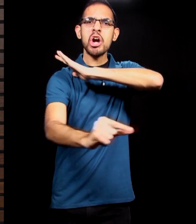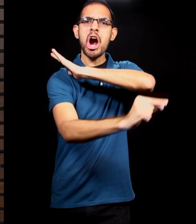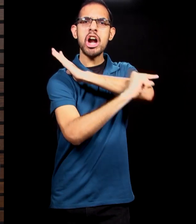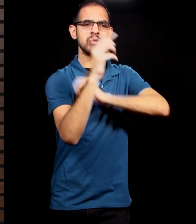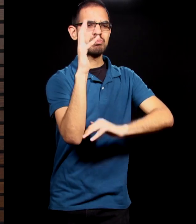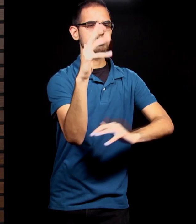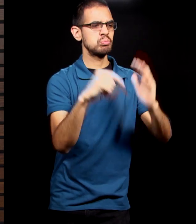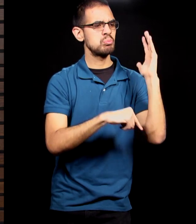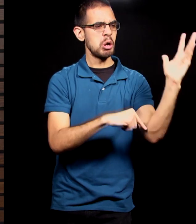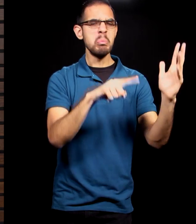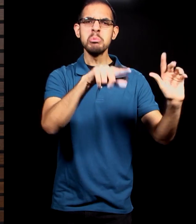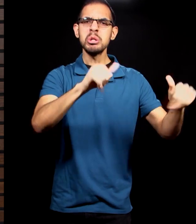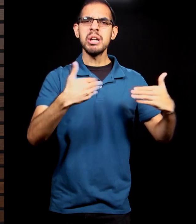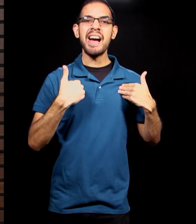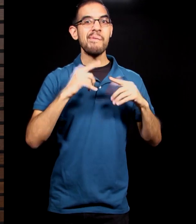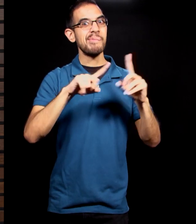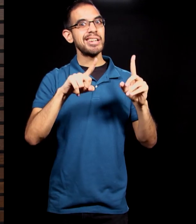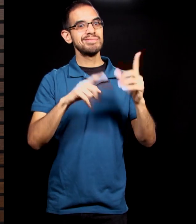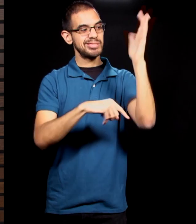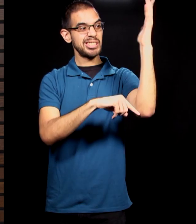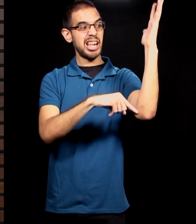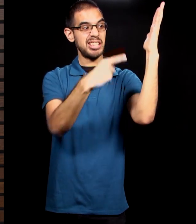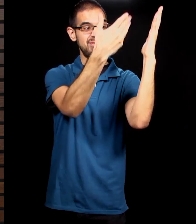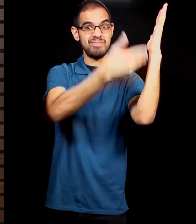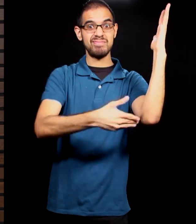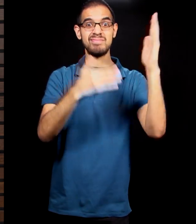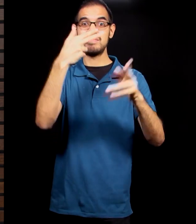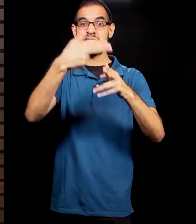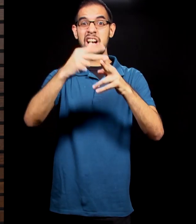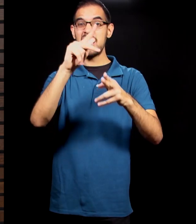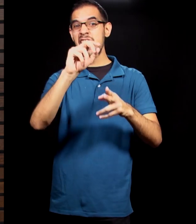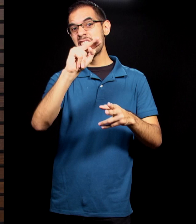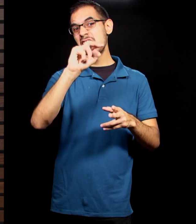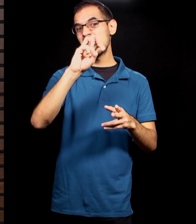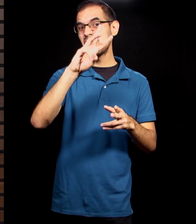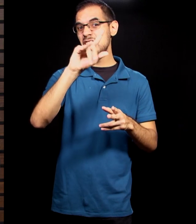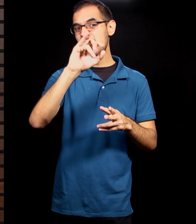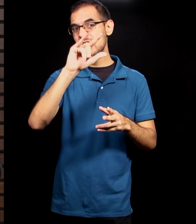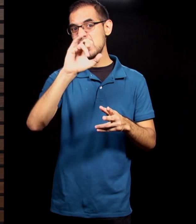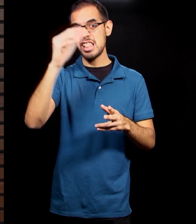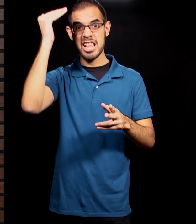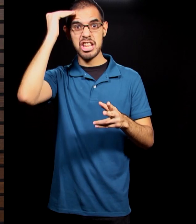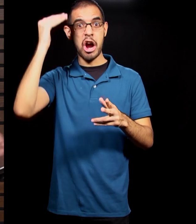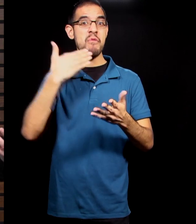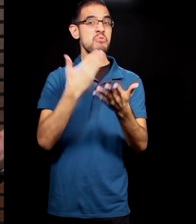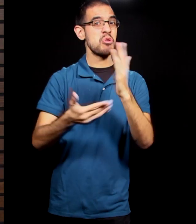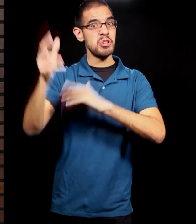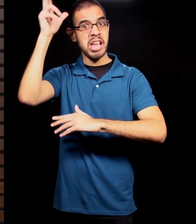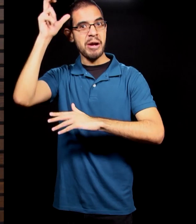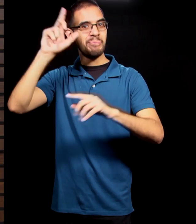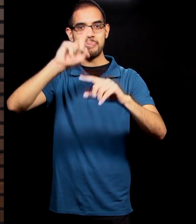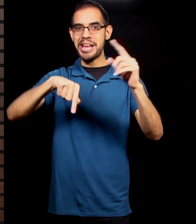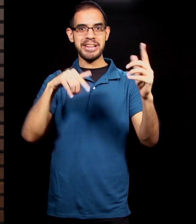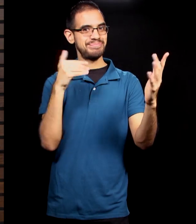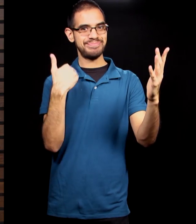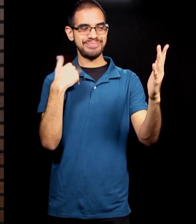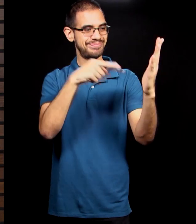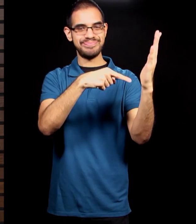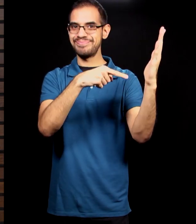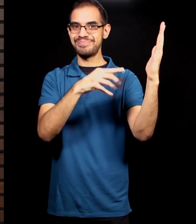the tree of the knowledge of good and evil. And God said, Don't eat from that tree. Now, some of us may ask, well, why did God put the tree there if He didn't want people